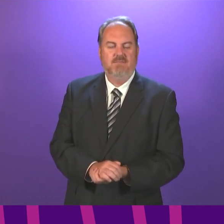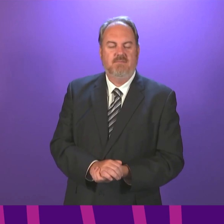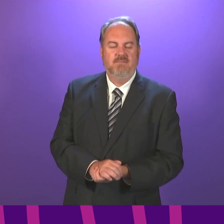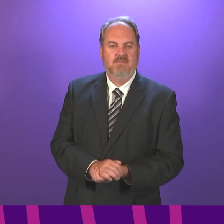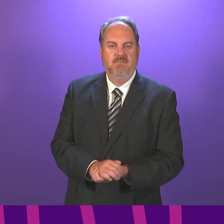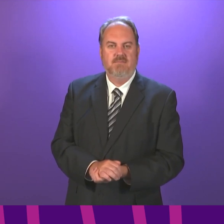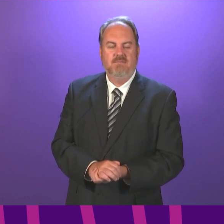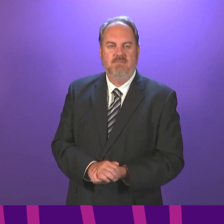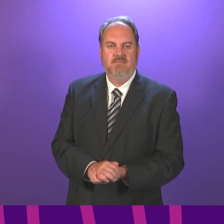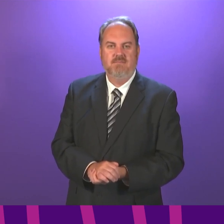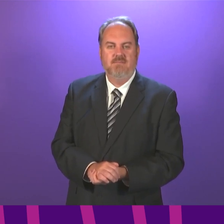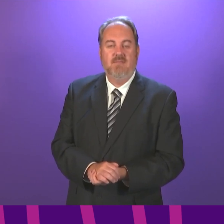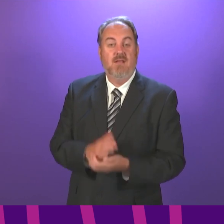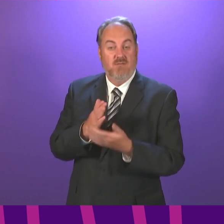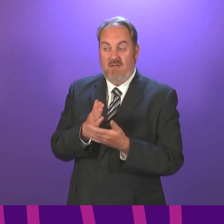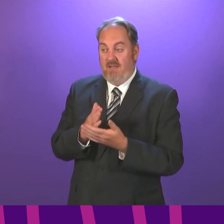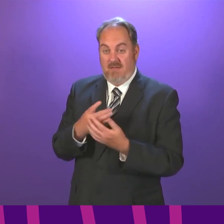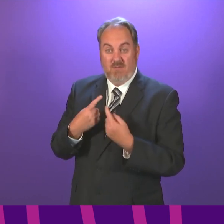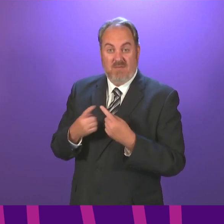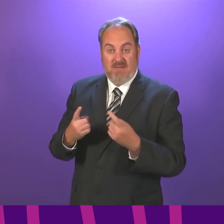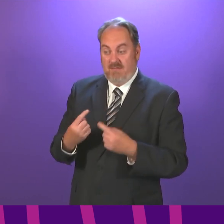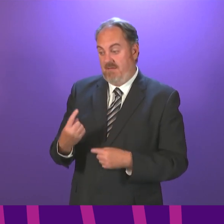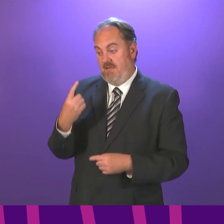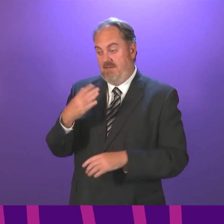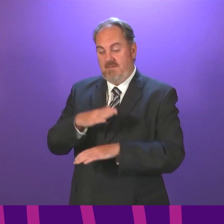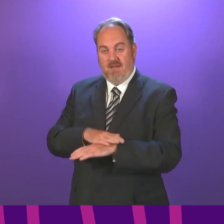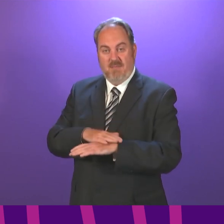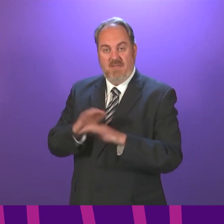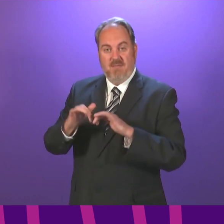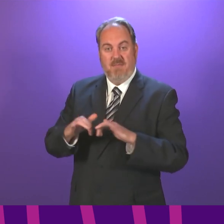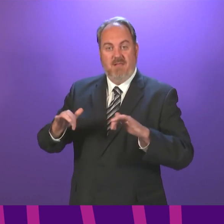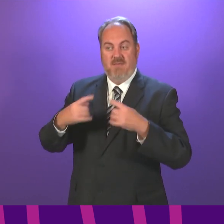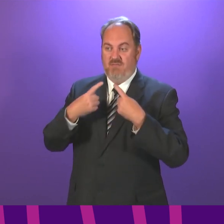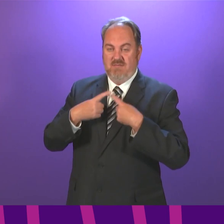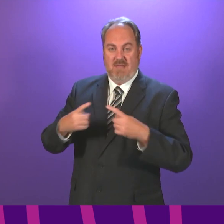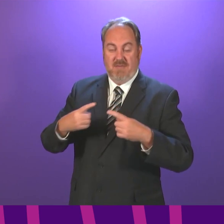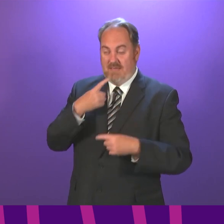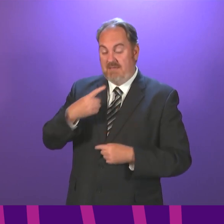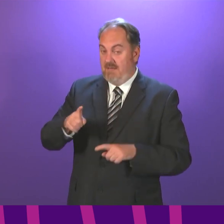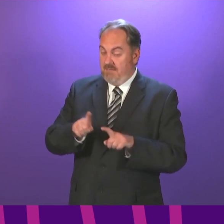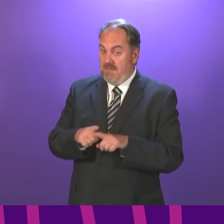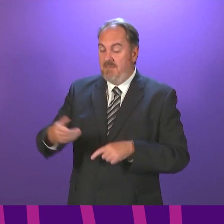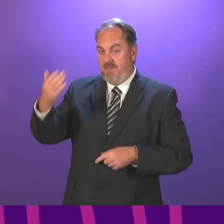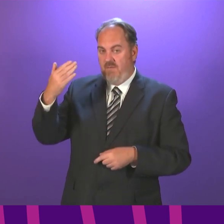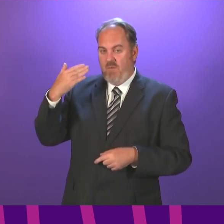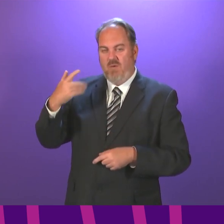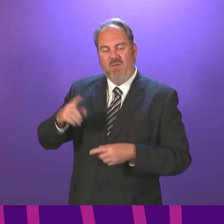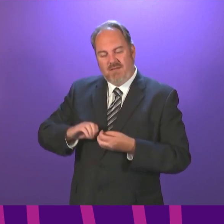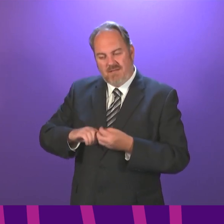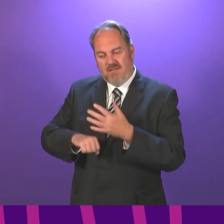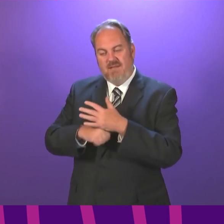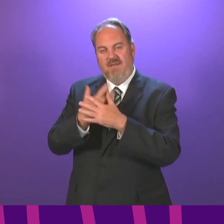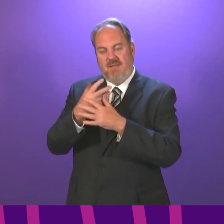The Prime I would say that in the last parliamentary statement, I have indicated before that, that this app was in development.